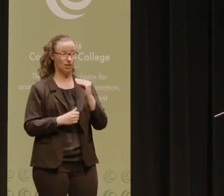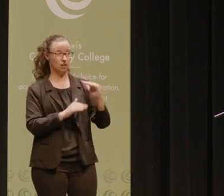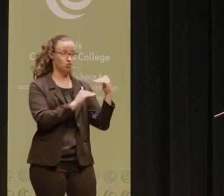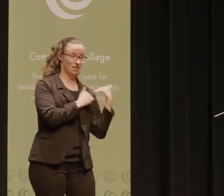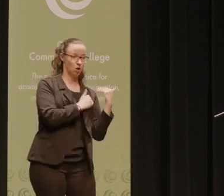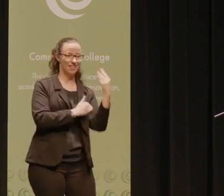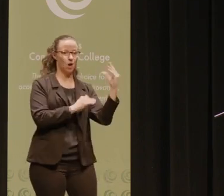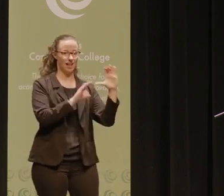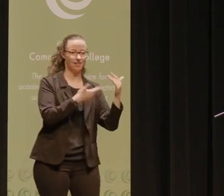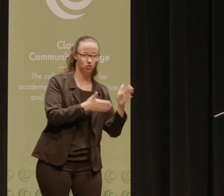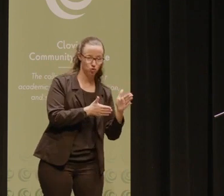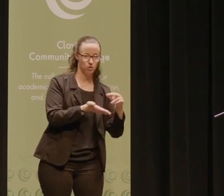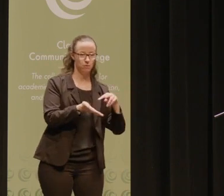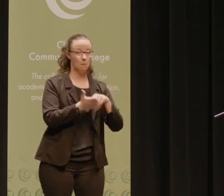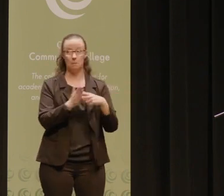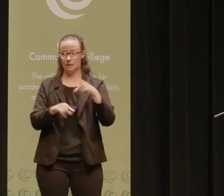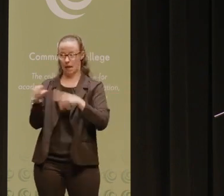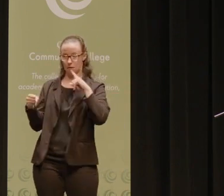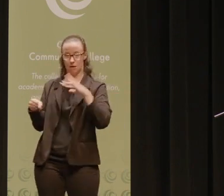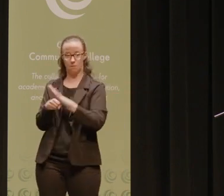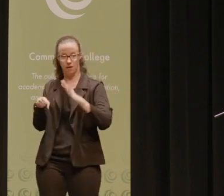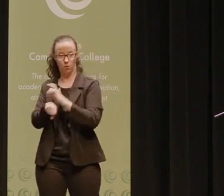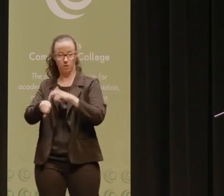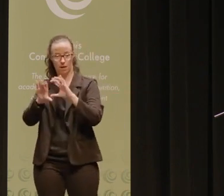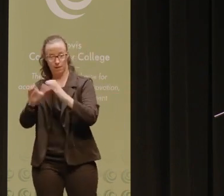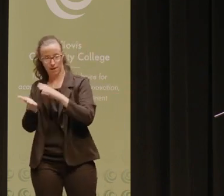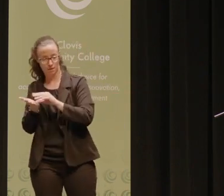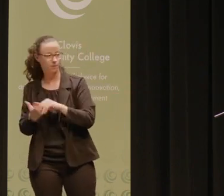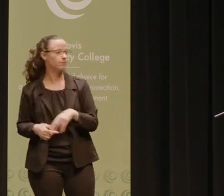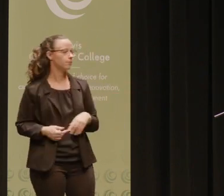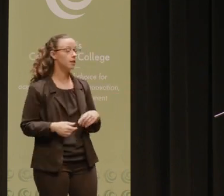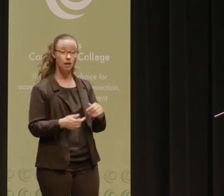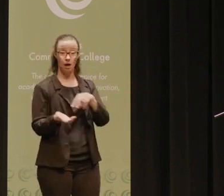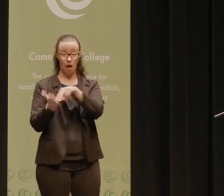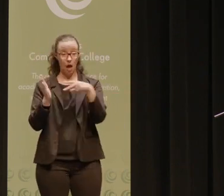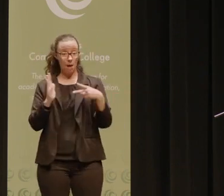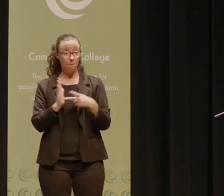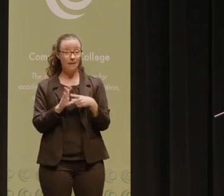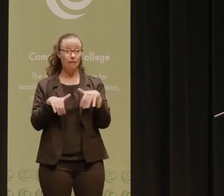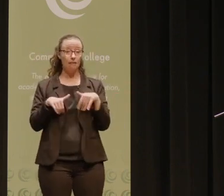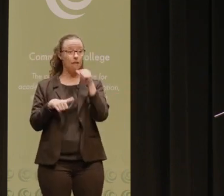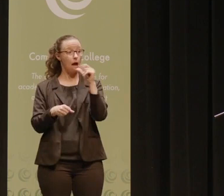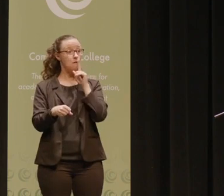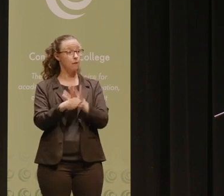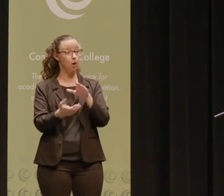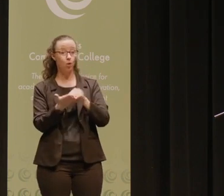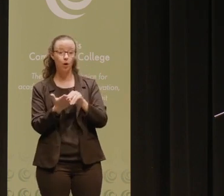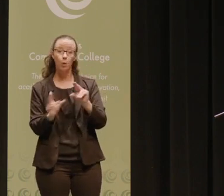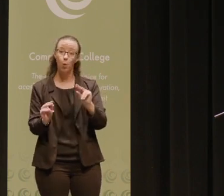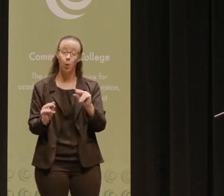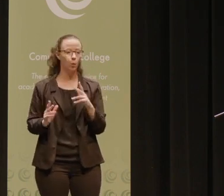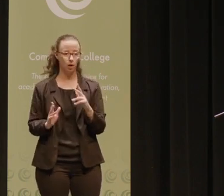that compete for their time and attention. Now, this does not mean that they are not committed to their studies or that they don't